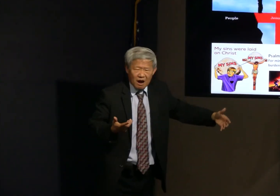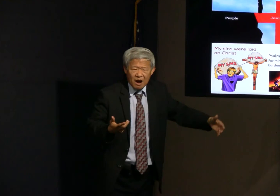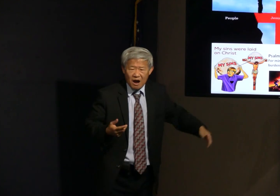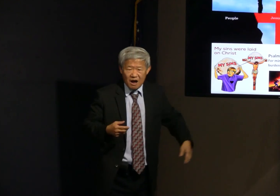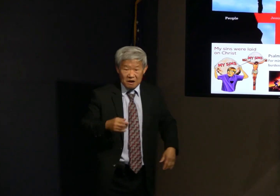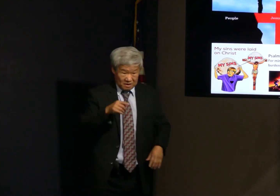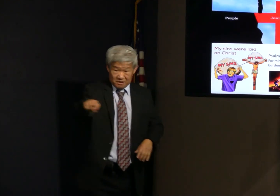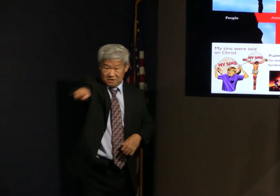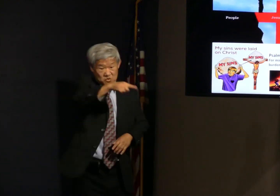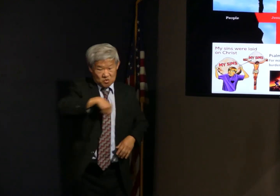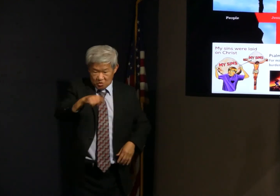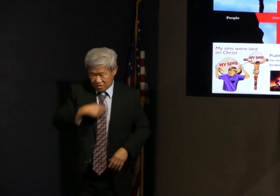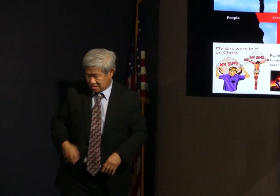They put it on Christ.